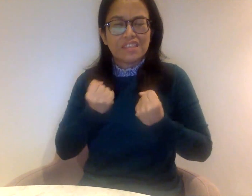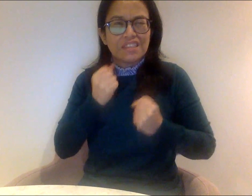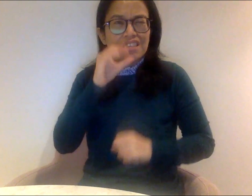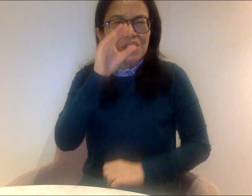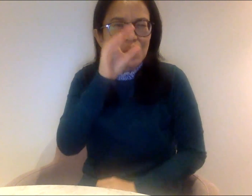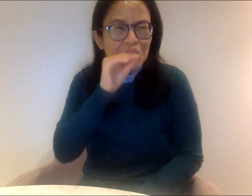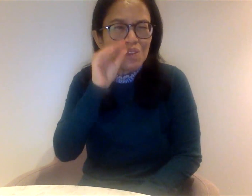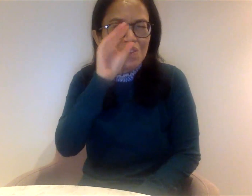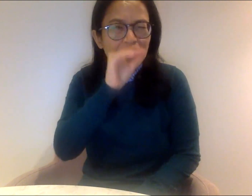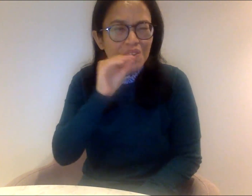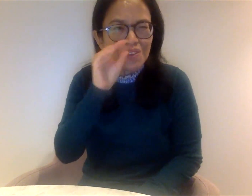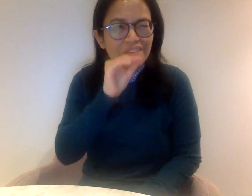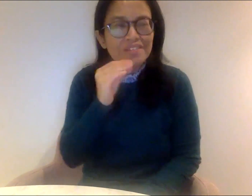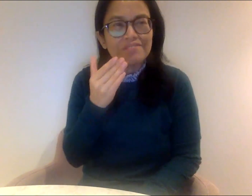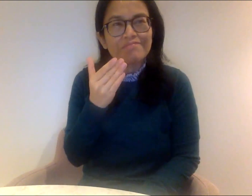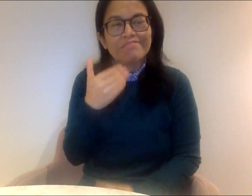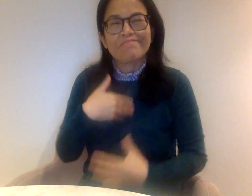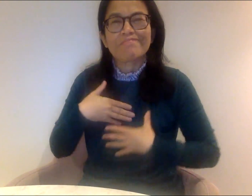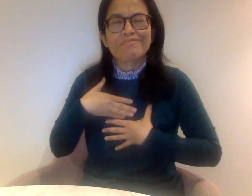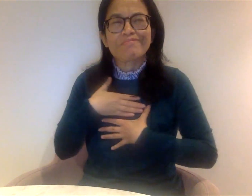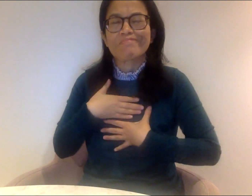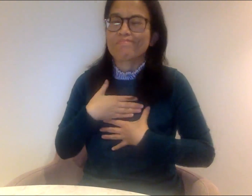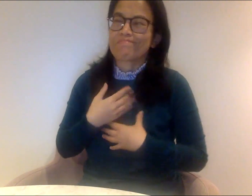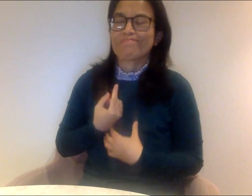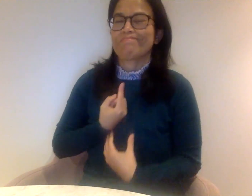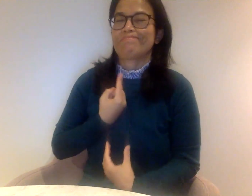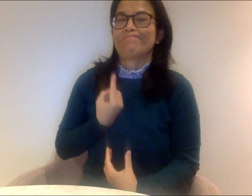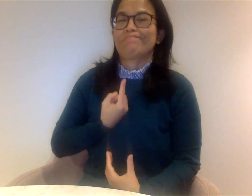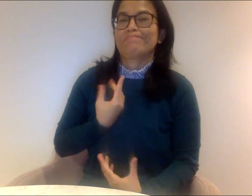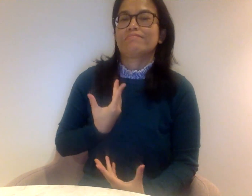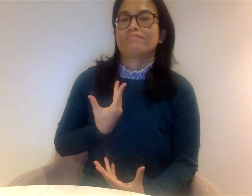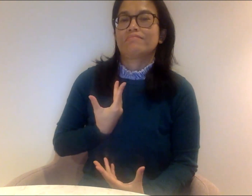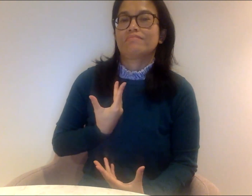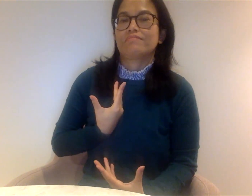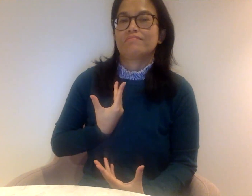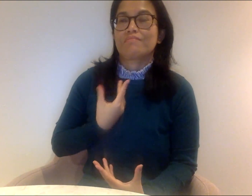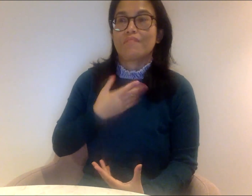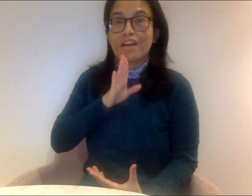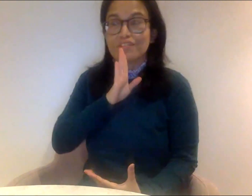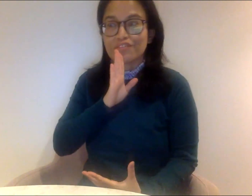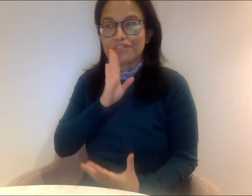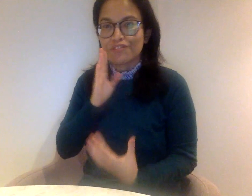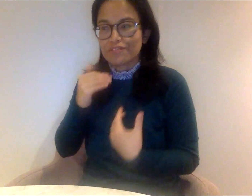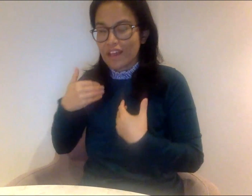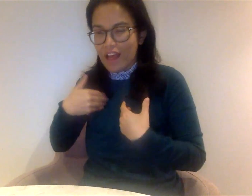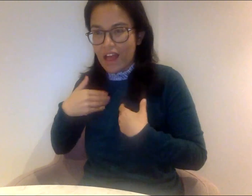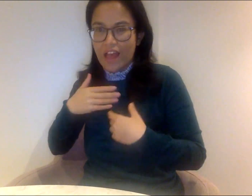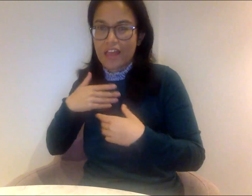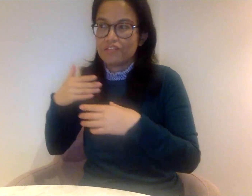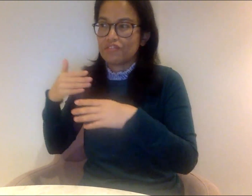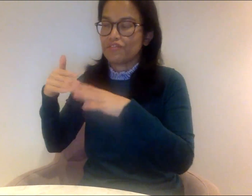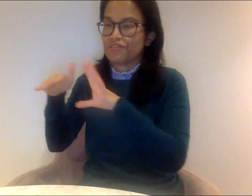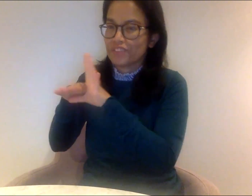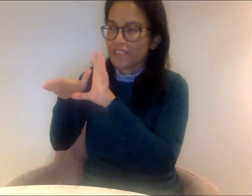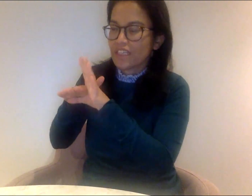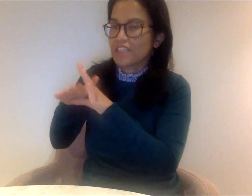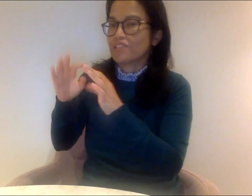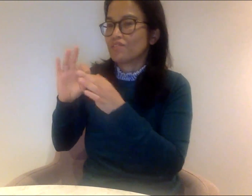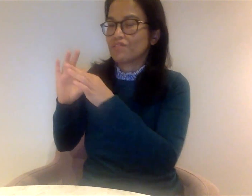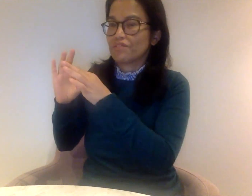and hours, I still felt very uncomfortable. But you know, if I met friends who were used to me and who I